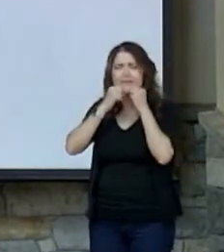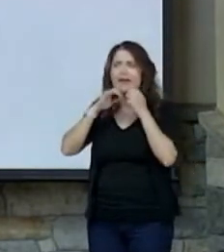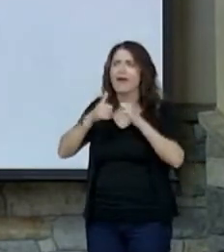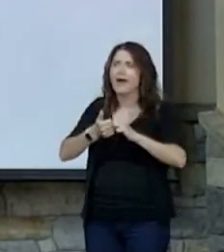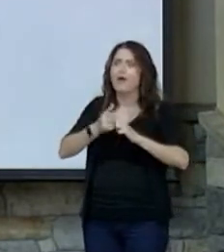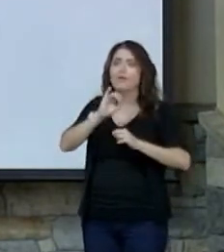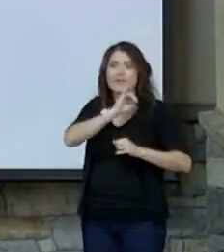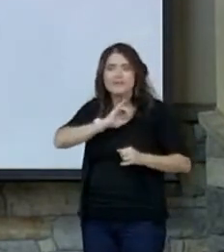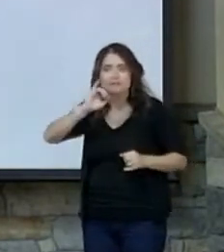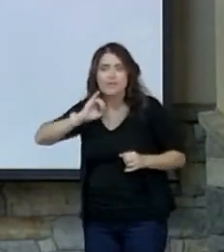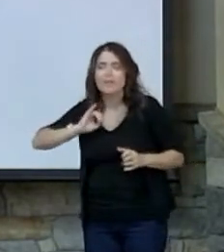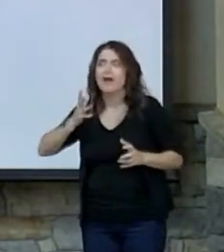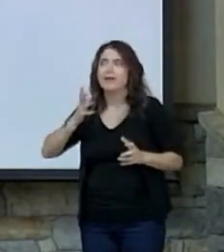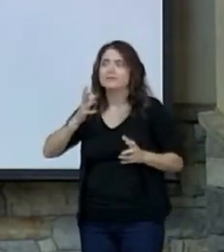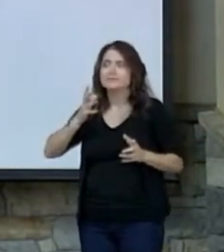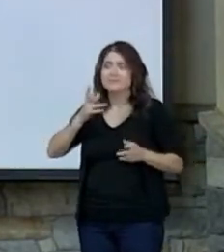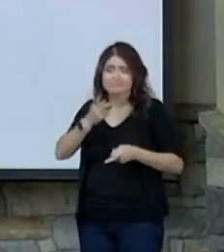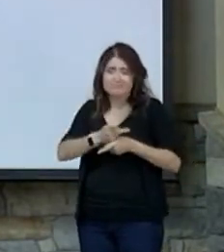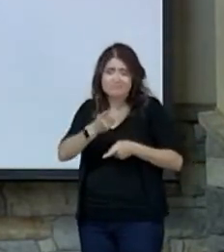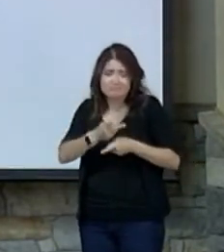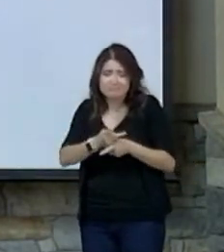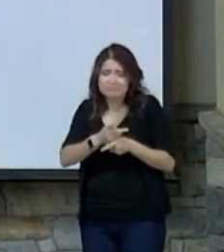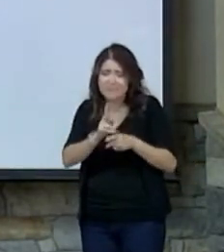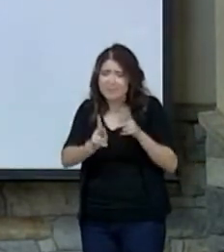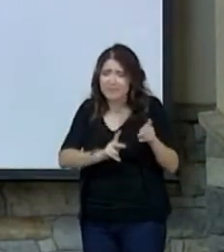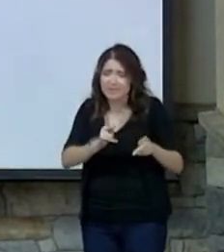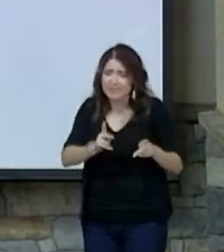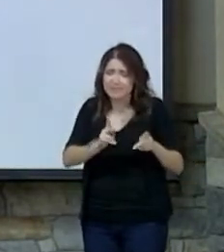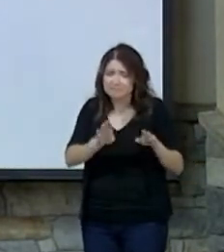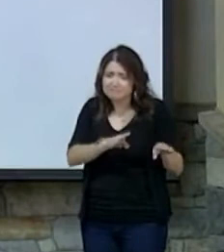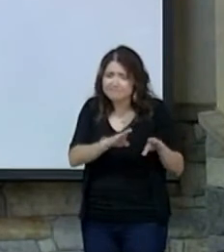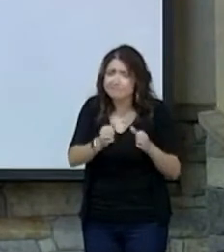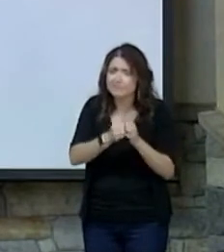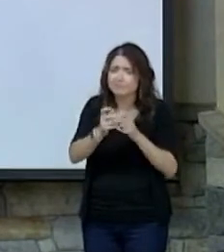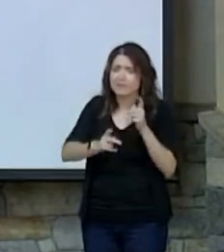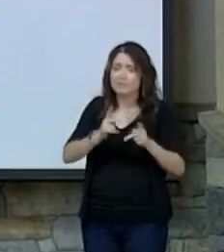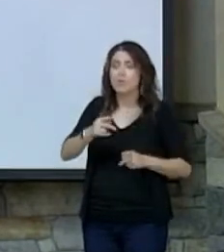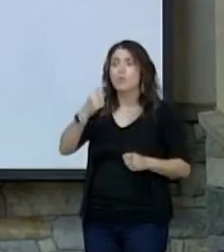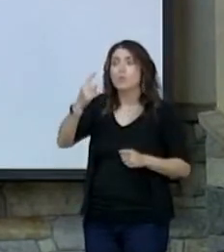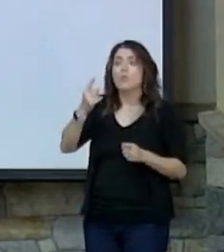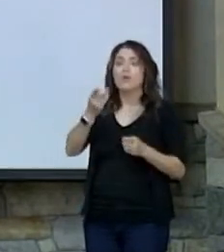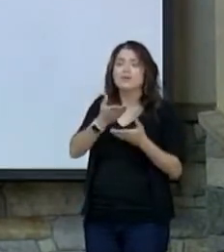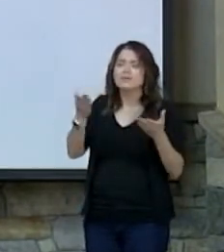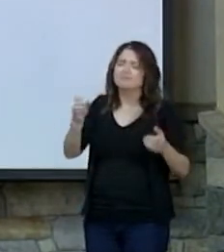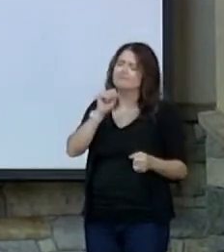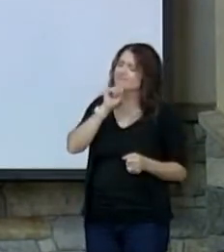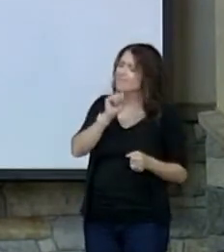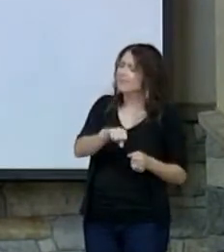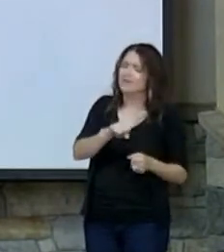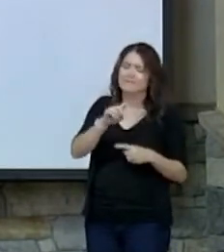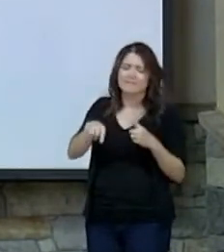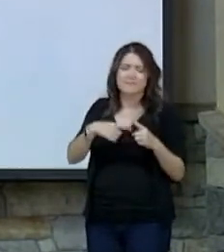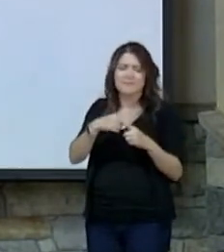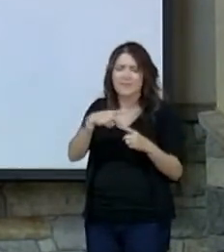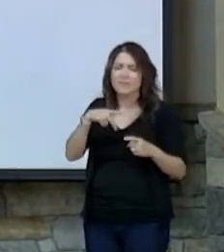Israelites treated people. One of the things I love about the Psalms, I believe if you look at the Psalms, the one theme,